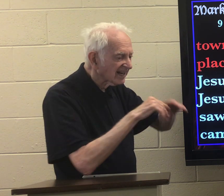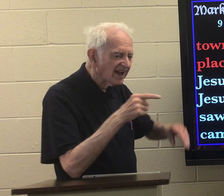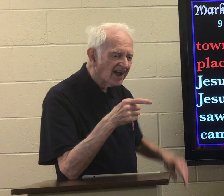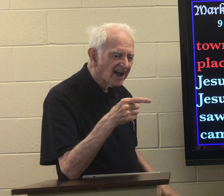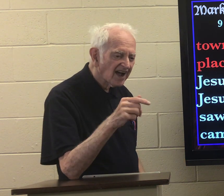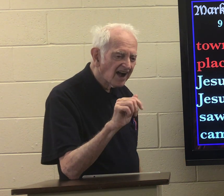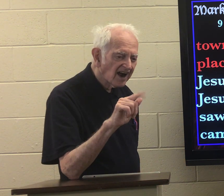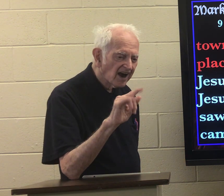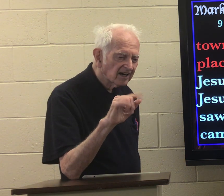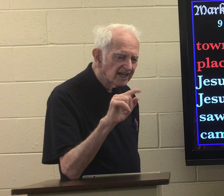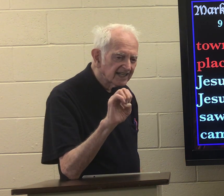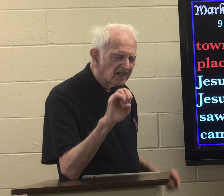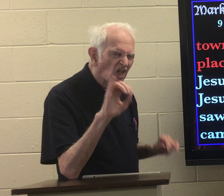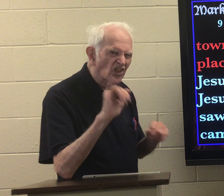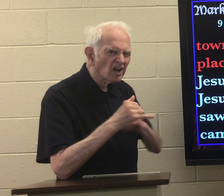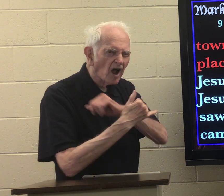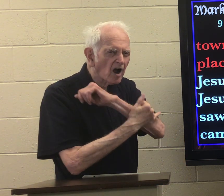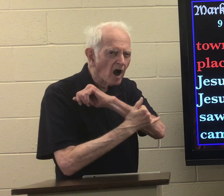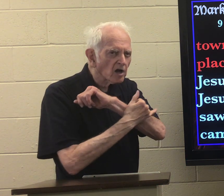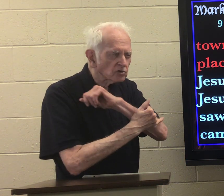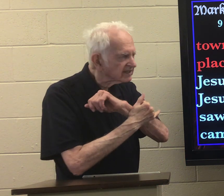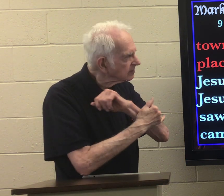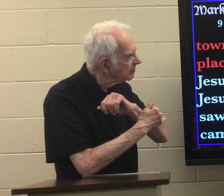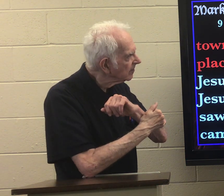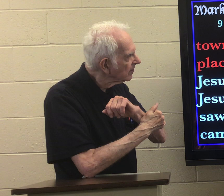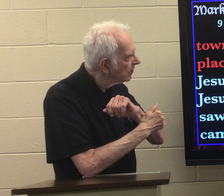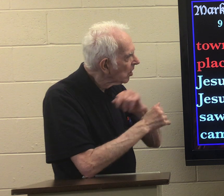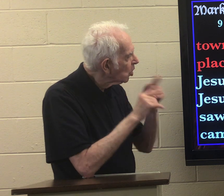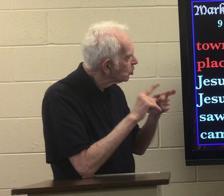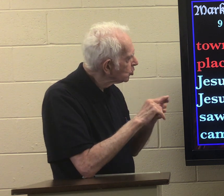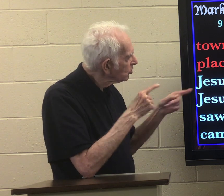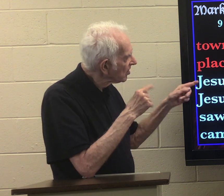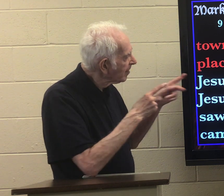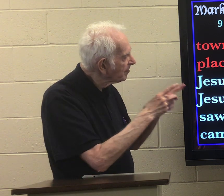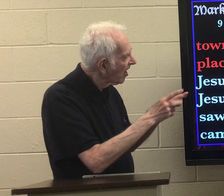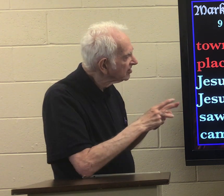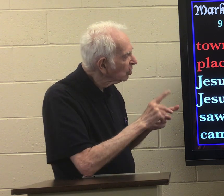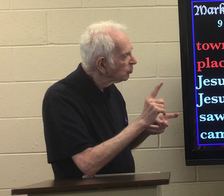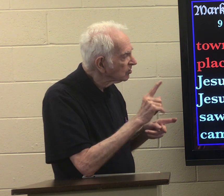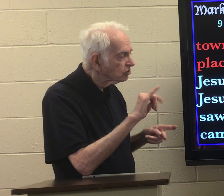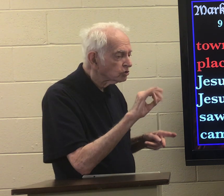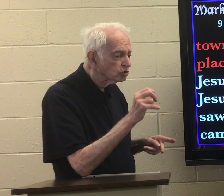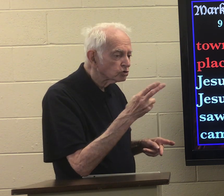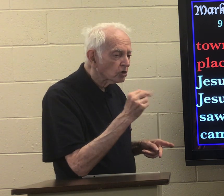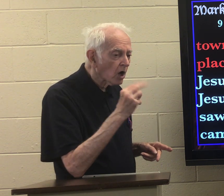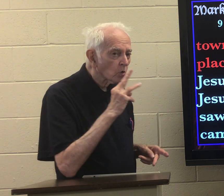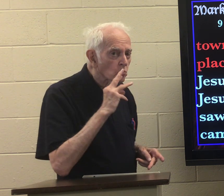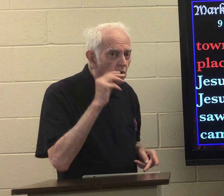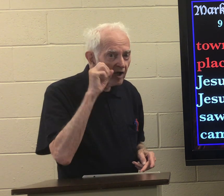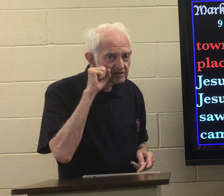it says Nazareth the Galilee the country to the place where John was